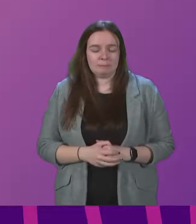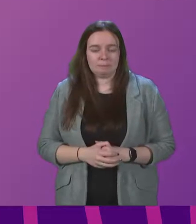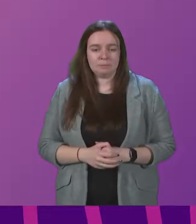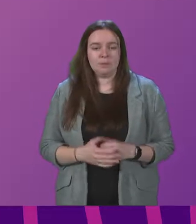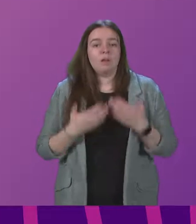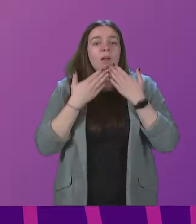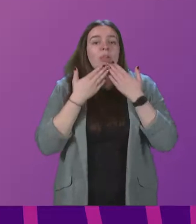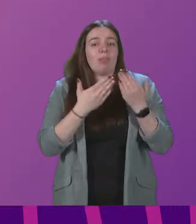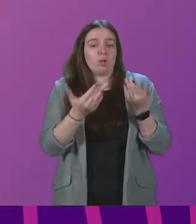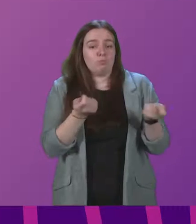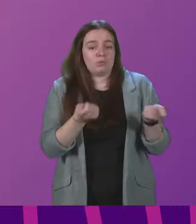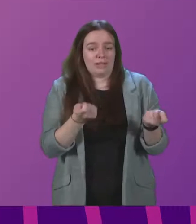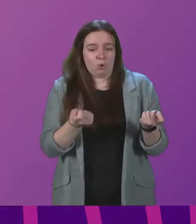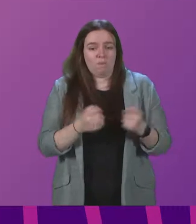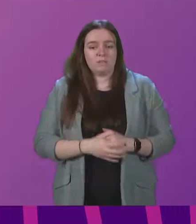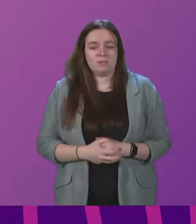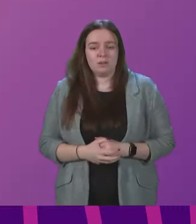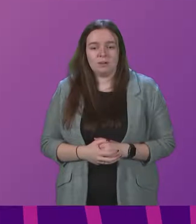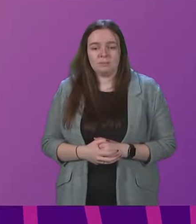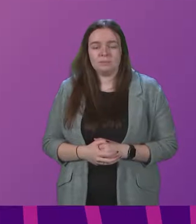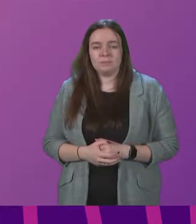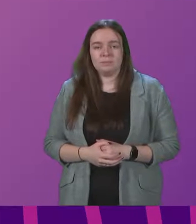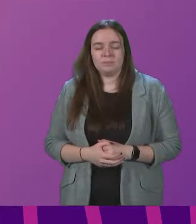Thank you, Presiding Officer. I just.